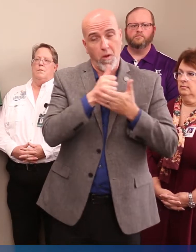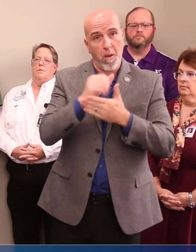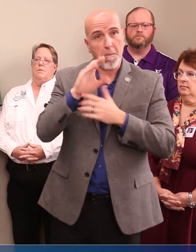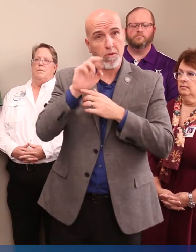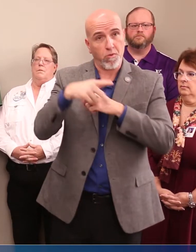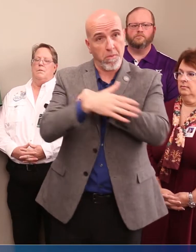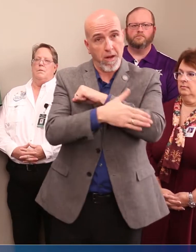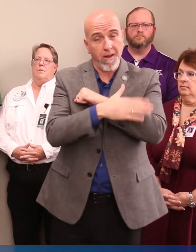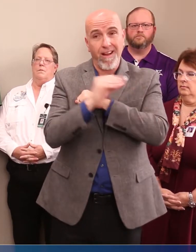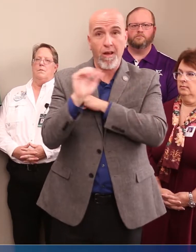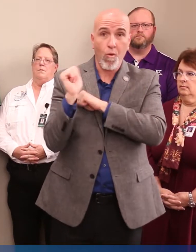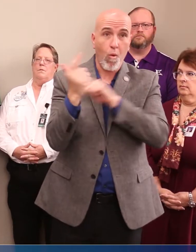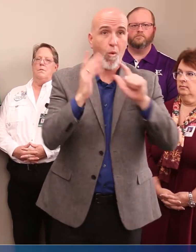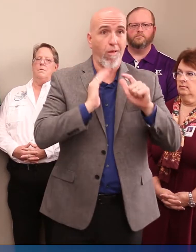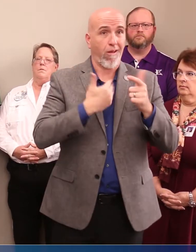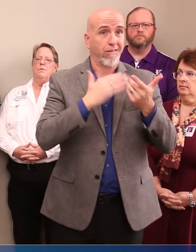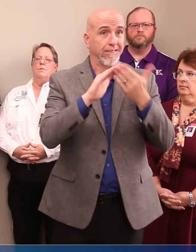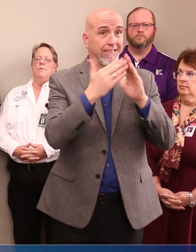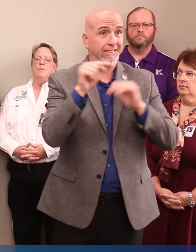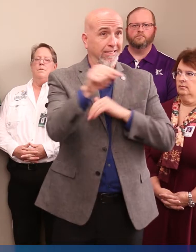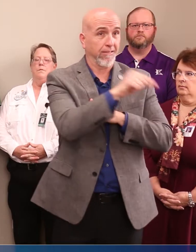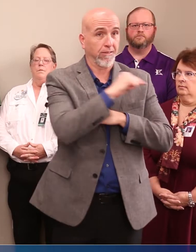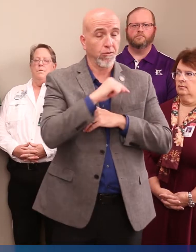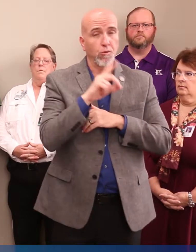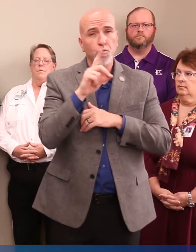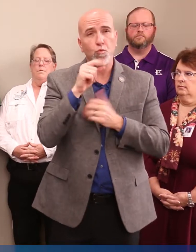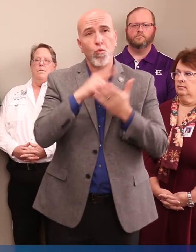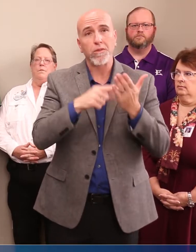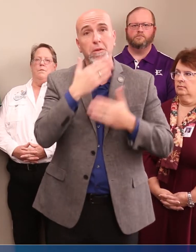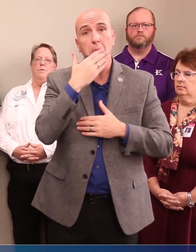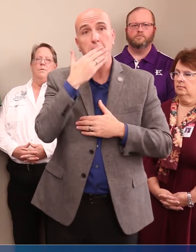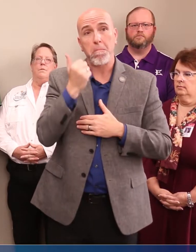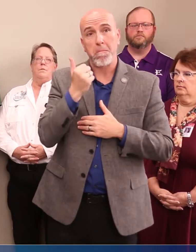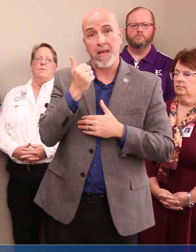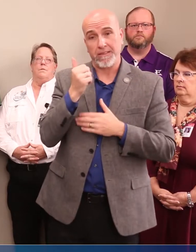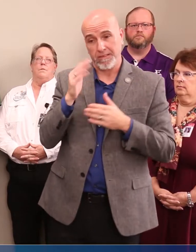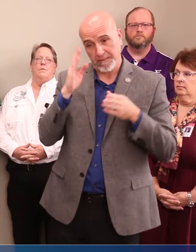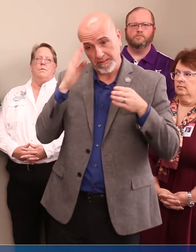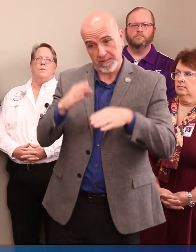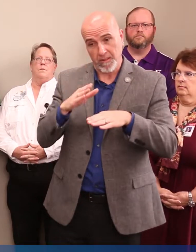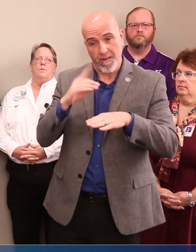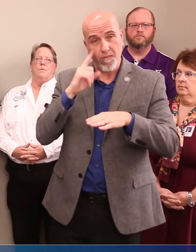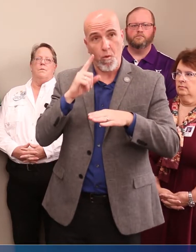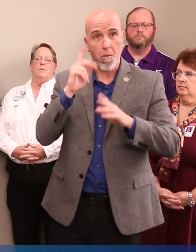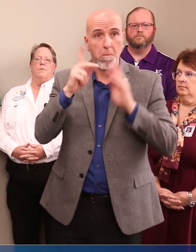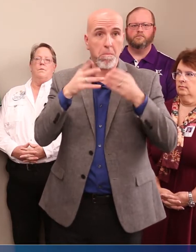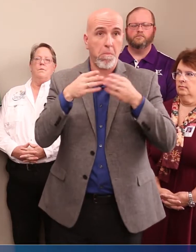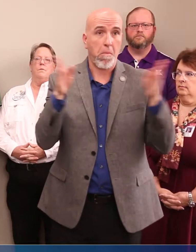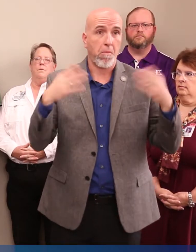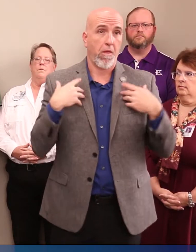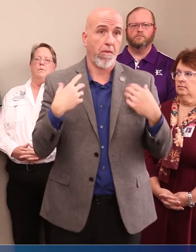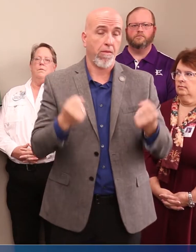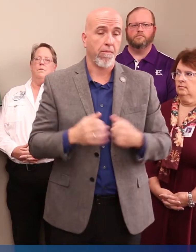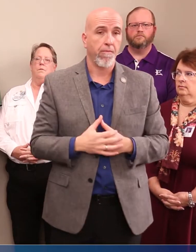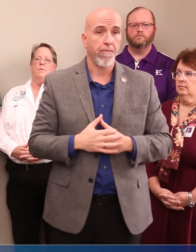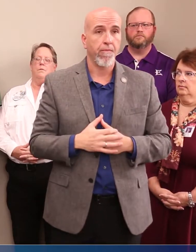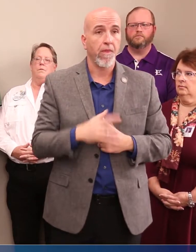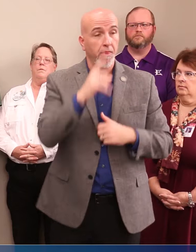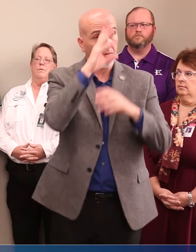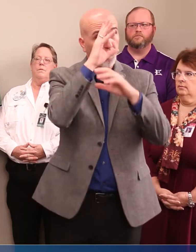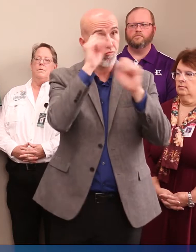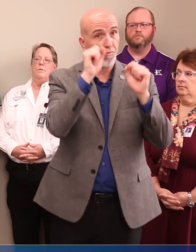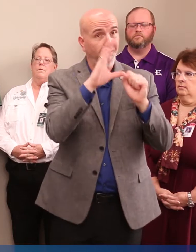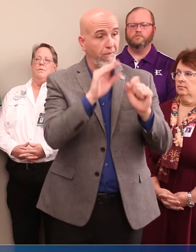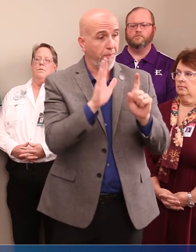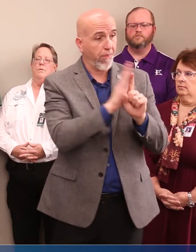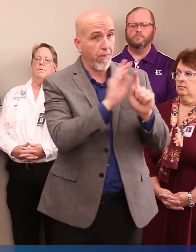and all of our collective cities do what is in the best interest of public health. The superintendents and their teams